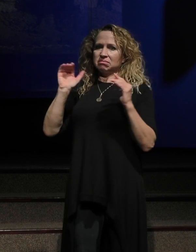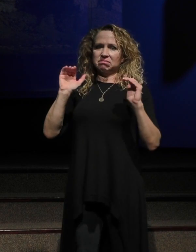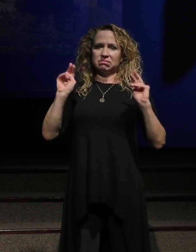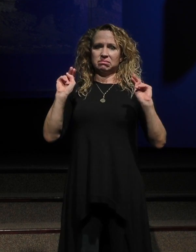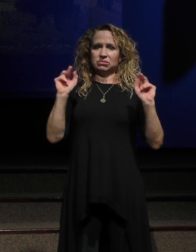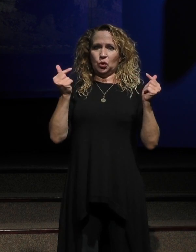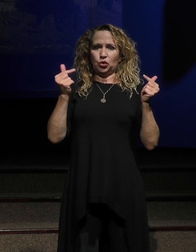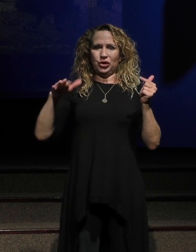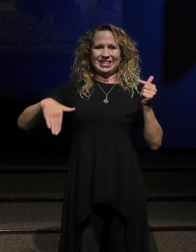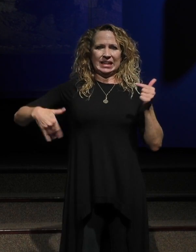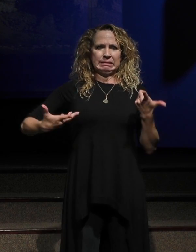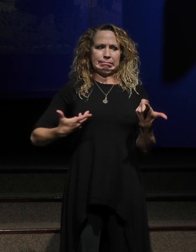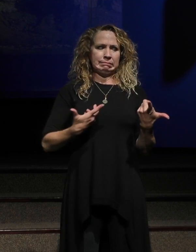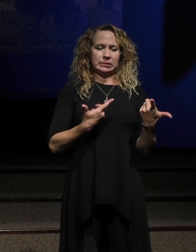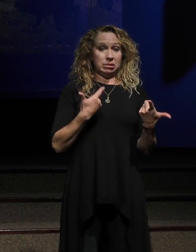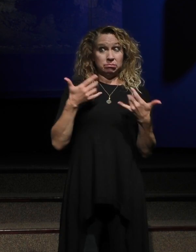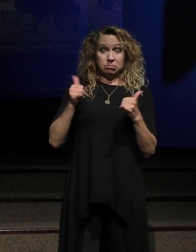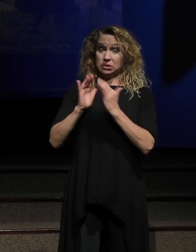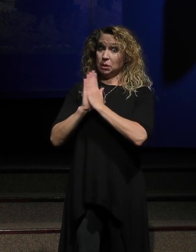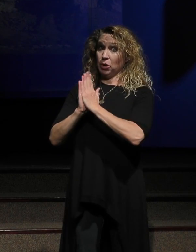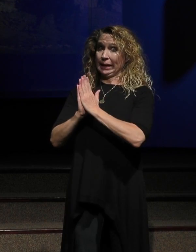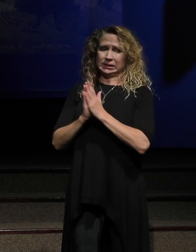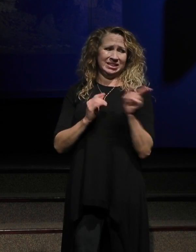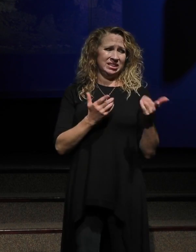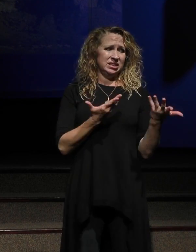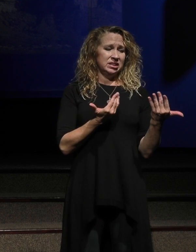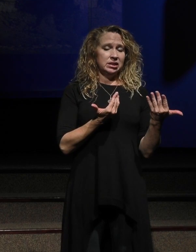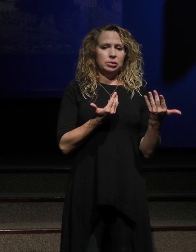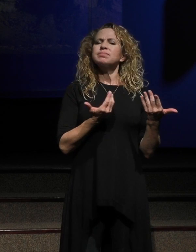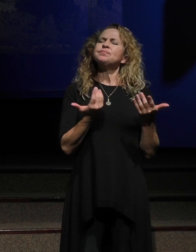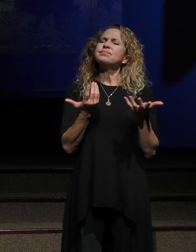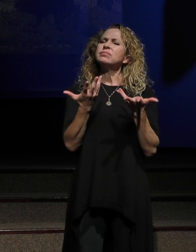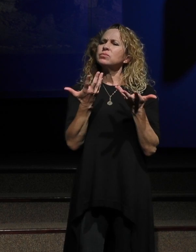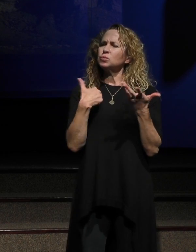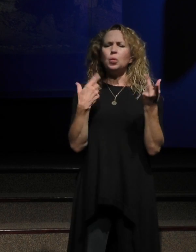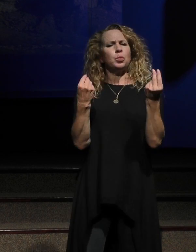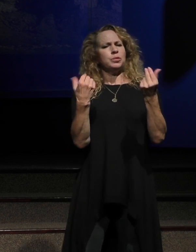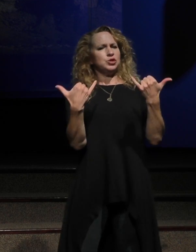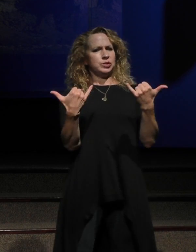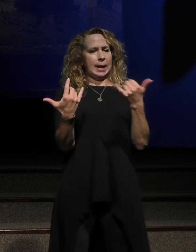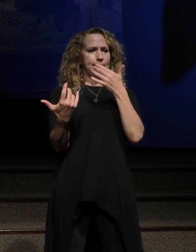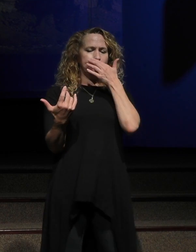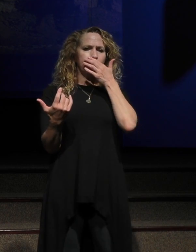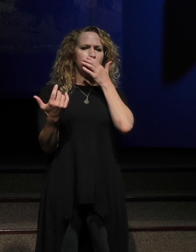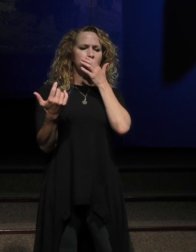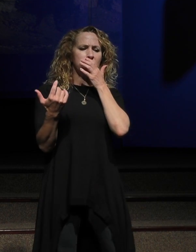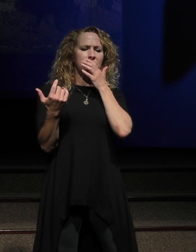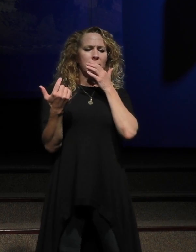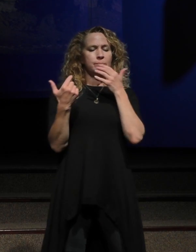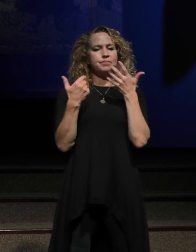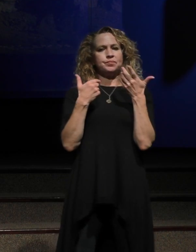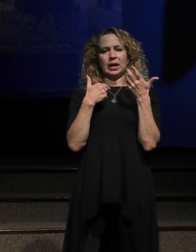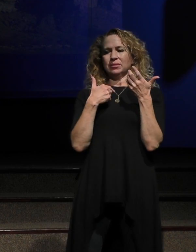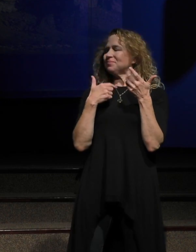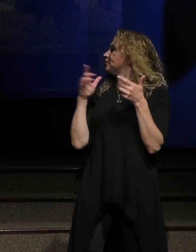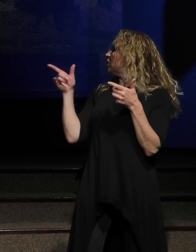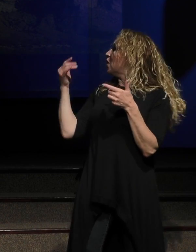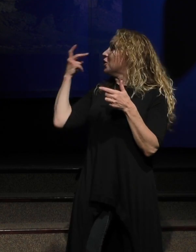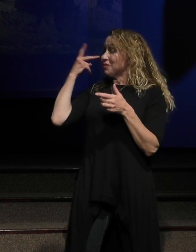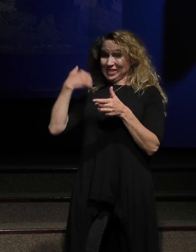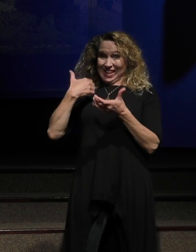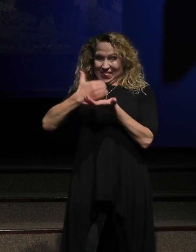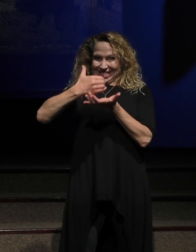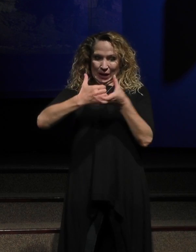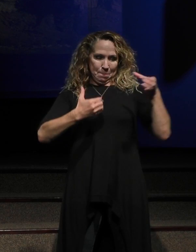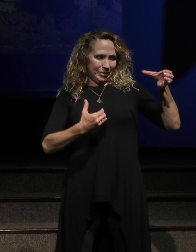That's mine. And for sake of an illustration, here's what I want to do today. I want to, I place this cup, some of you saw this